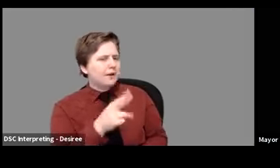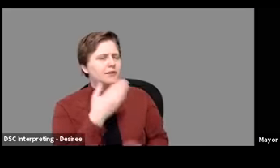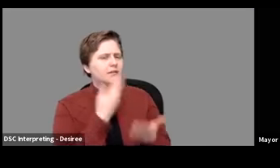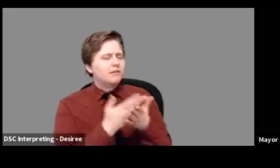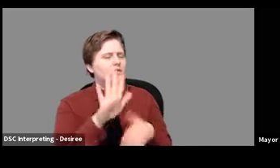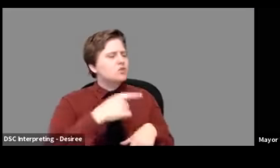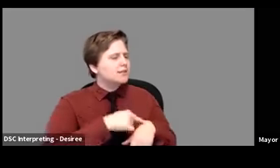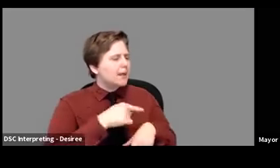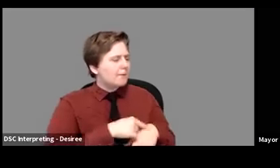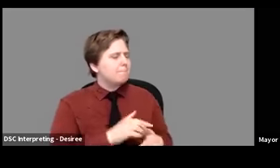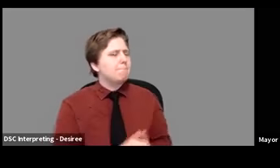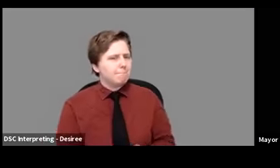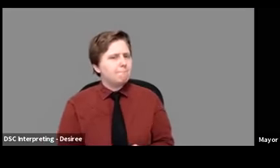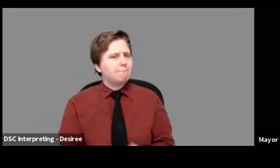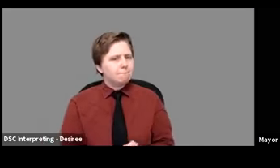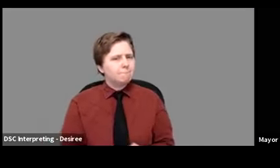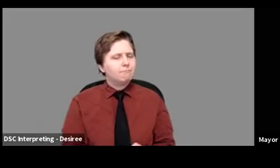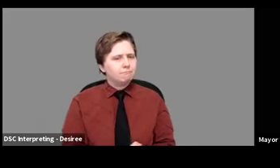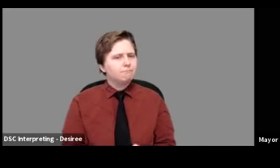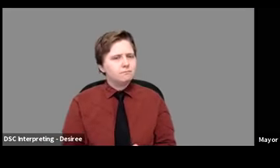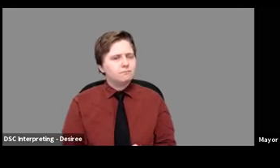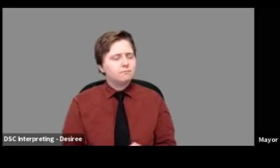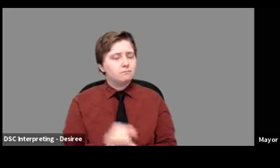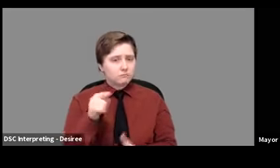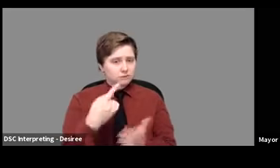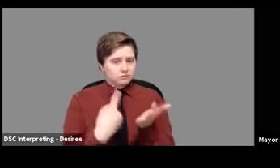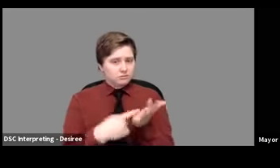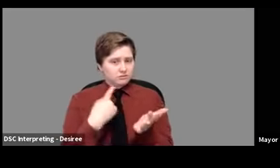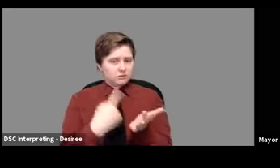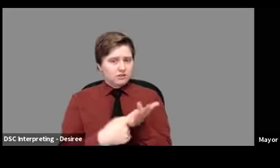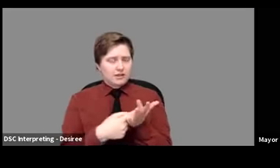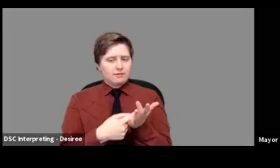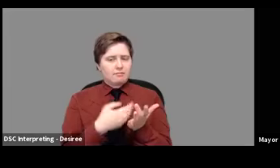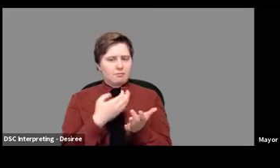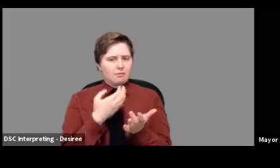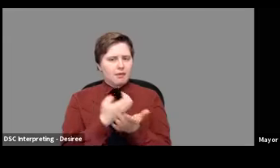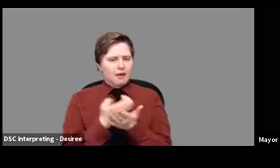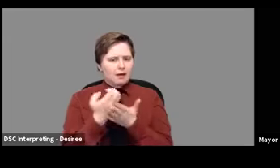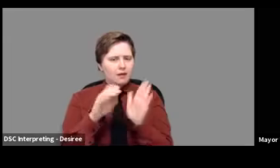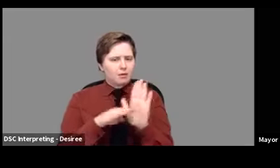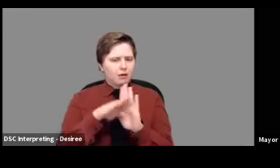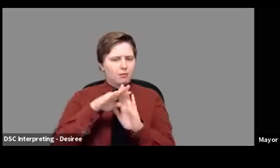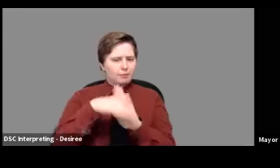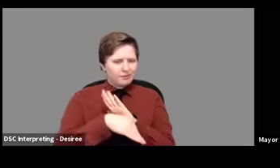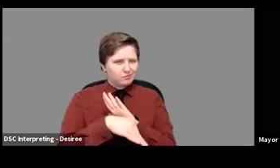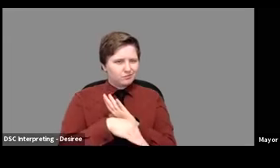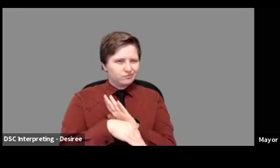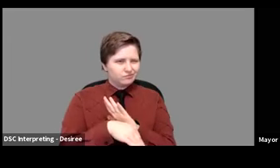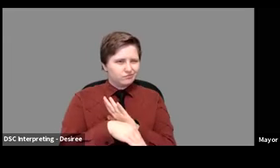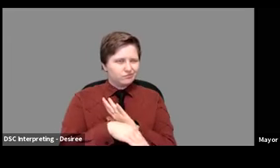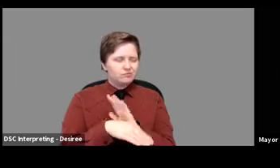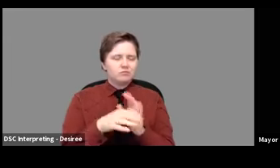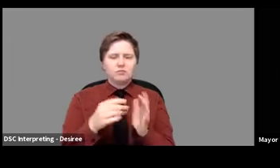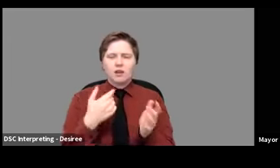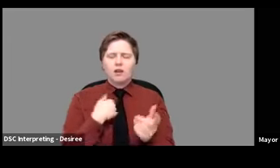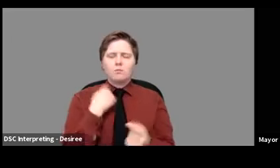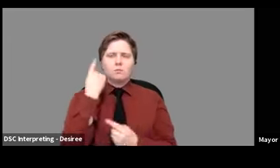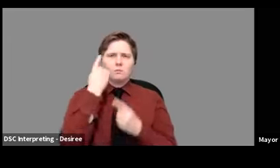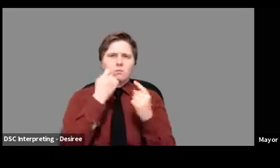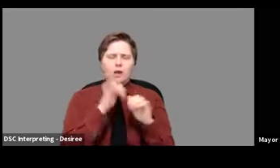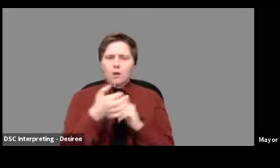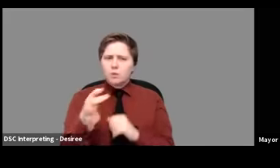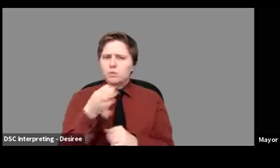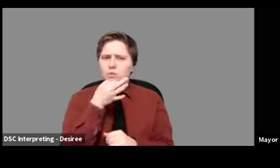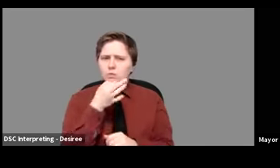time. Um, you talked about the economic collapse a couple times here. Uh, and I'm wondering how soon you